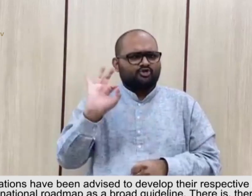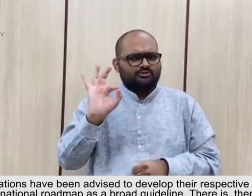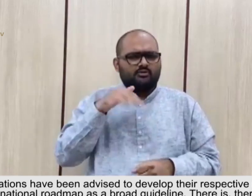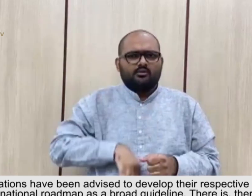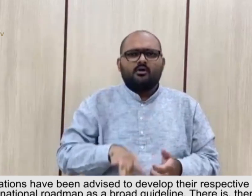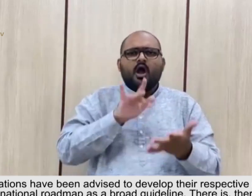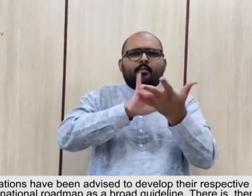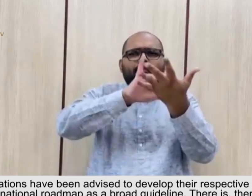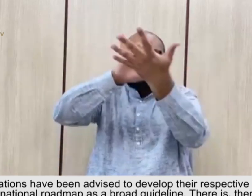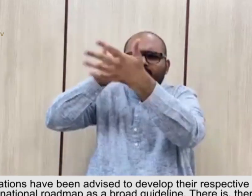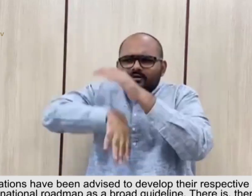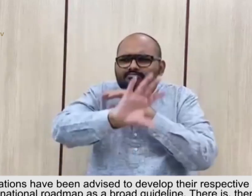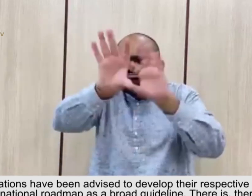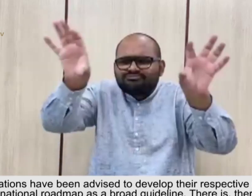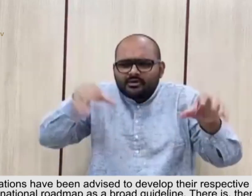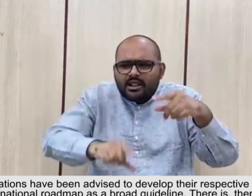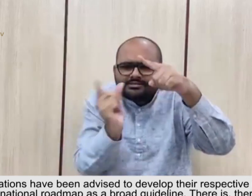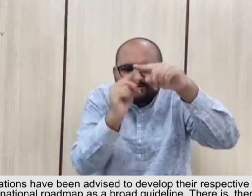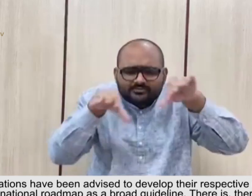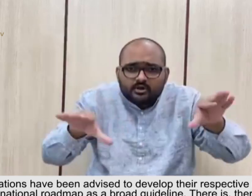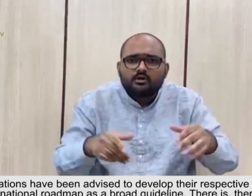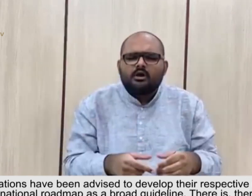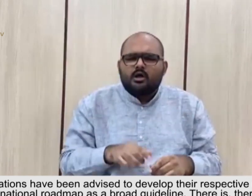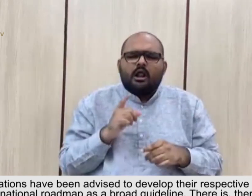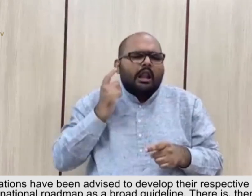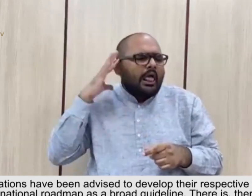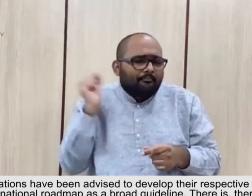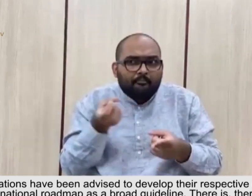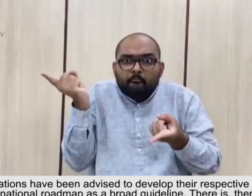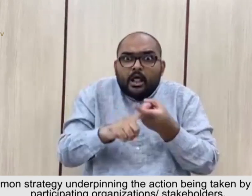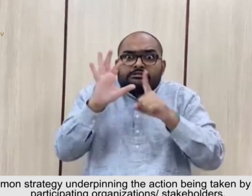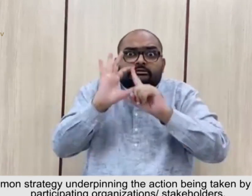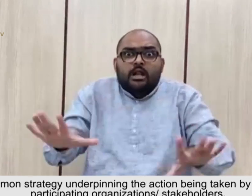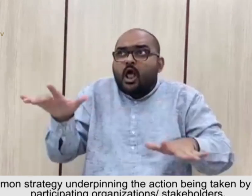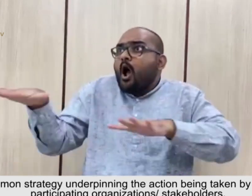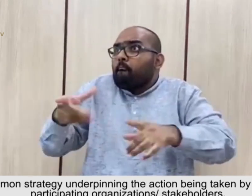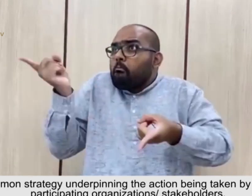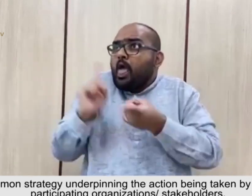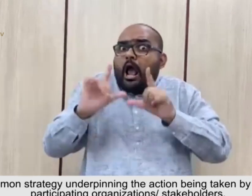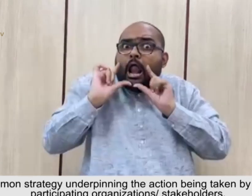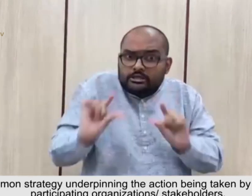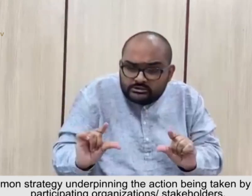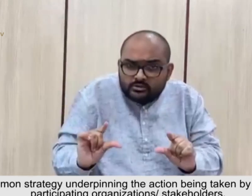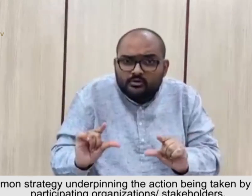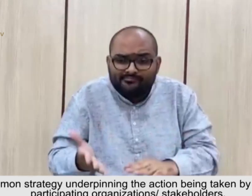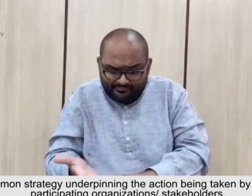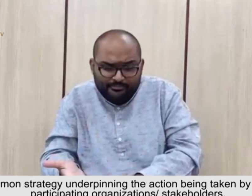as a broad guideline. There is therefore now a common strategy underpinning the action